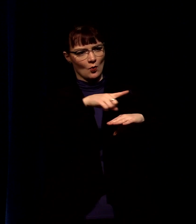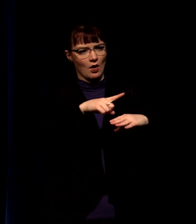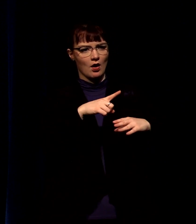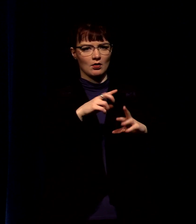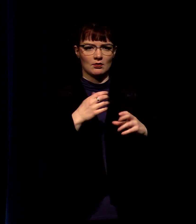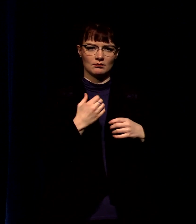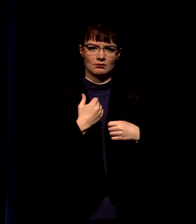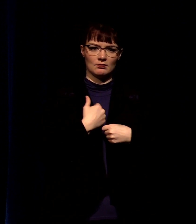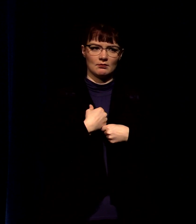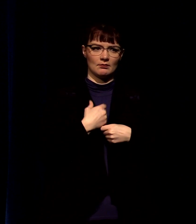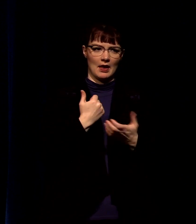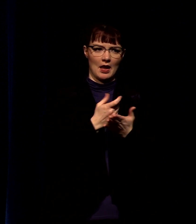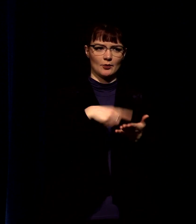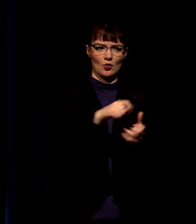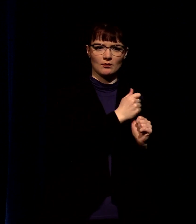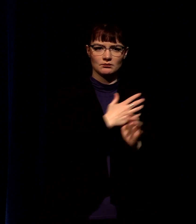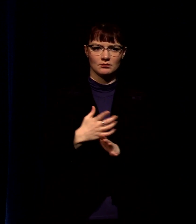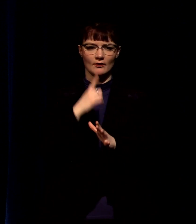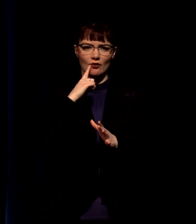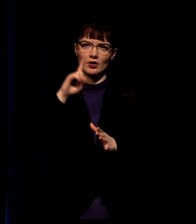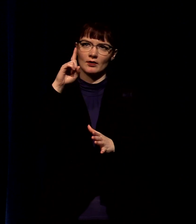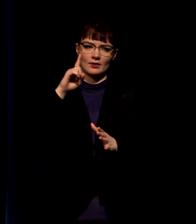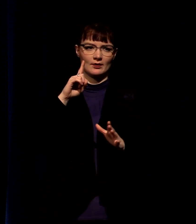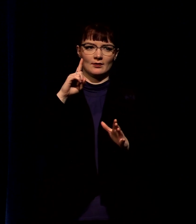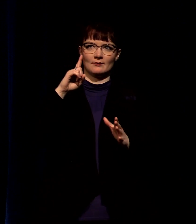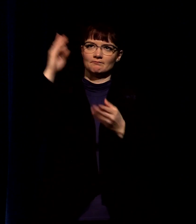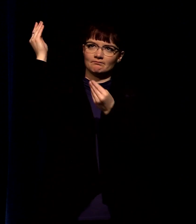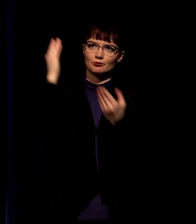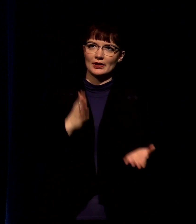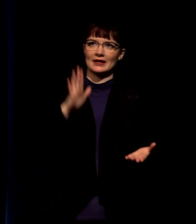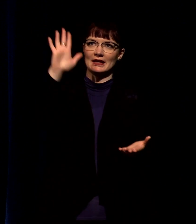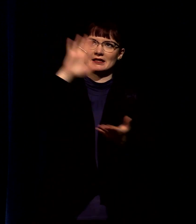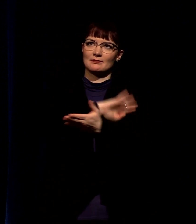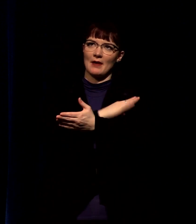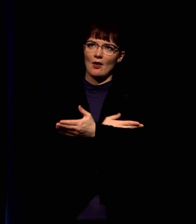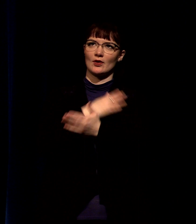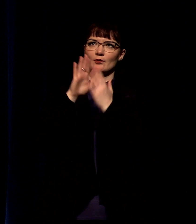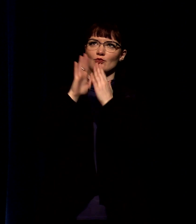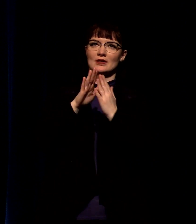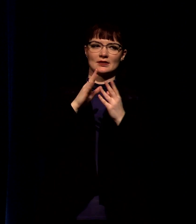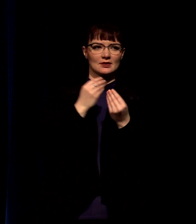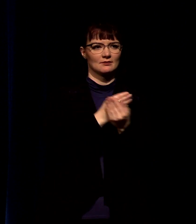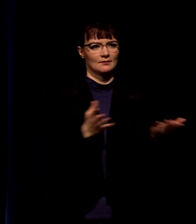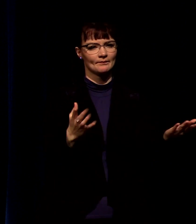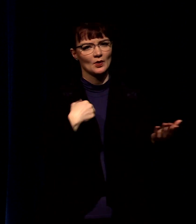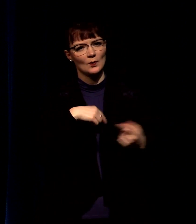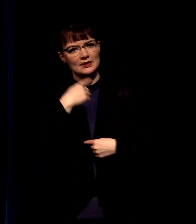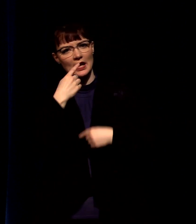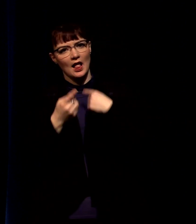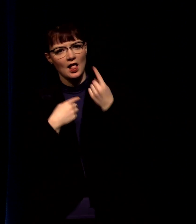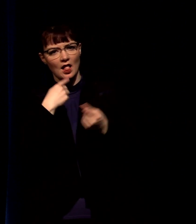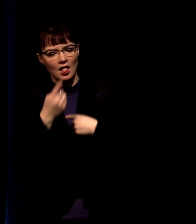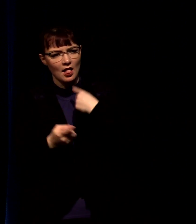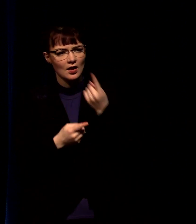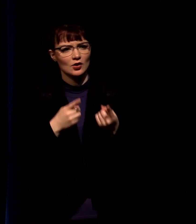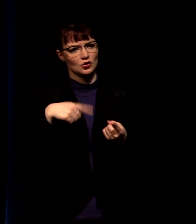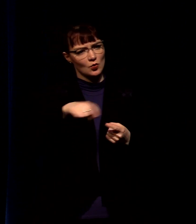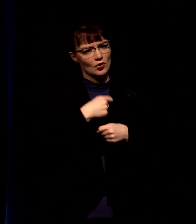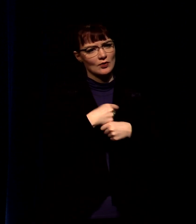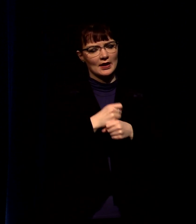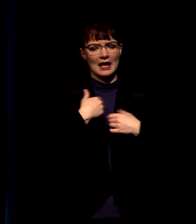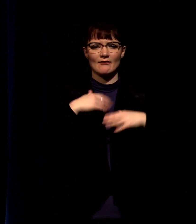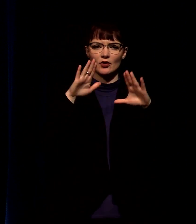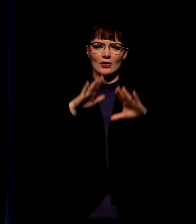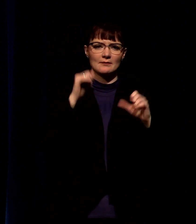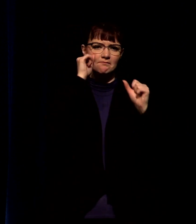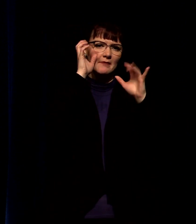the peace and the presence and the power of jesus to your spheres of influence wherever you go and we continue to tell you that you have been created and there's great plans